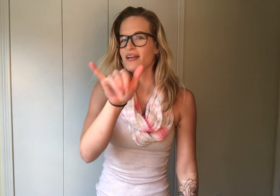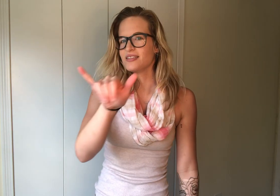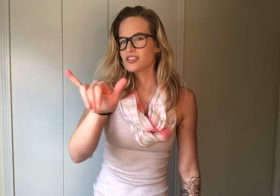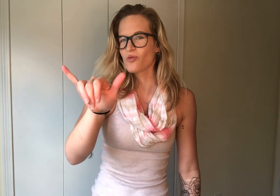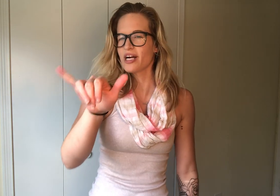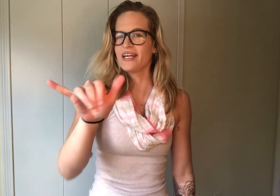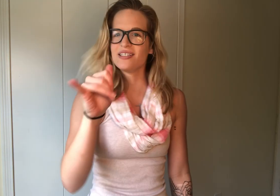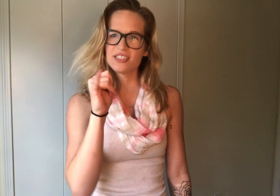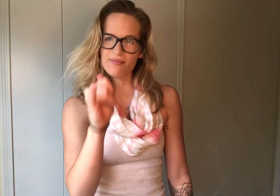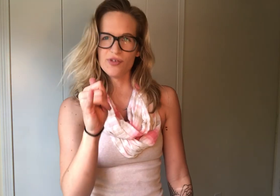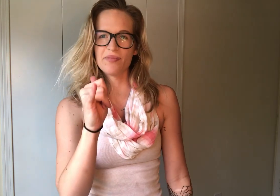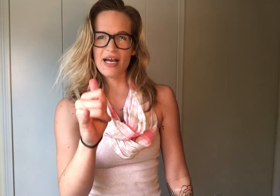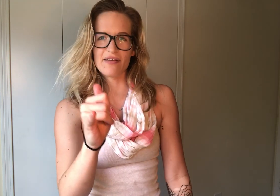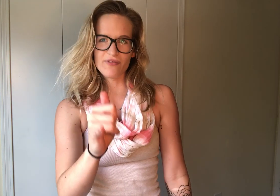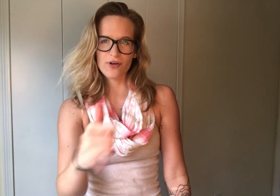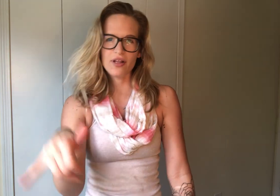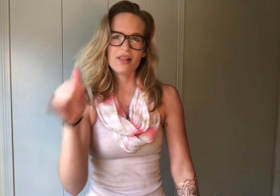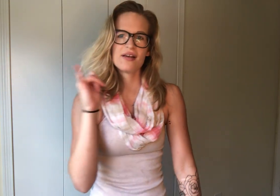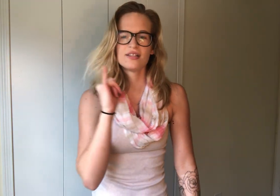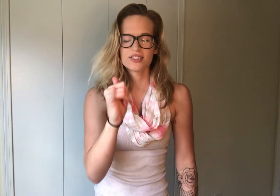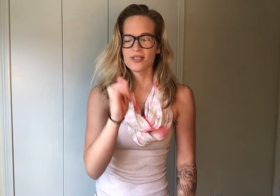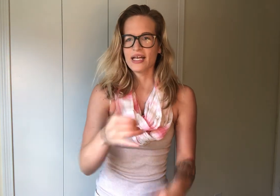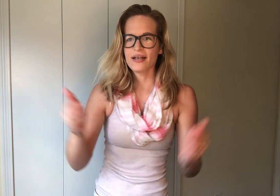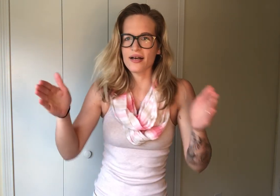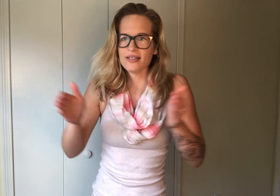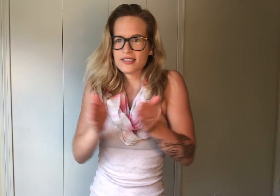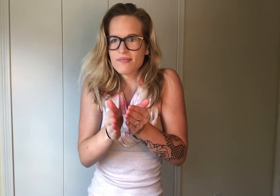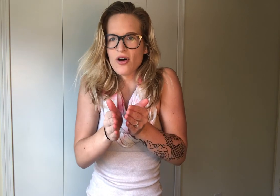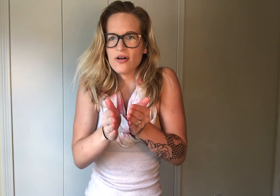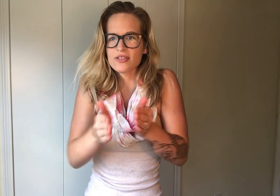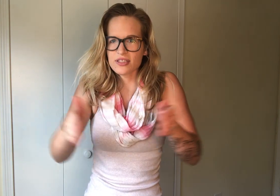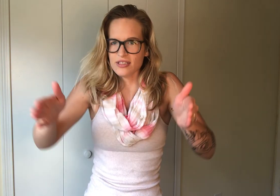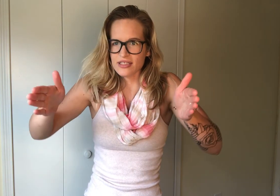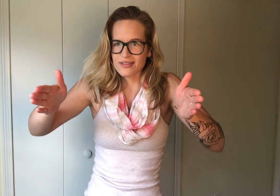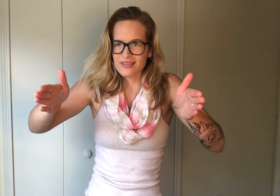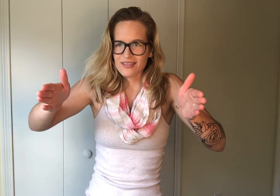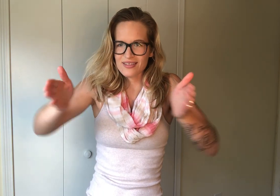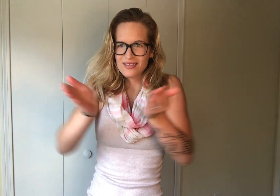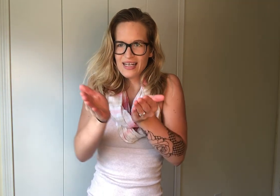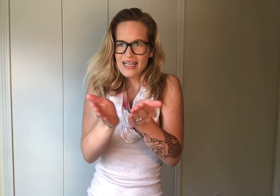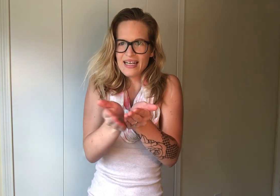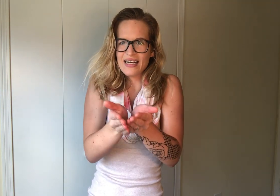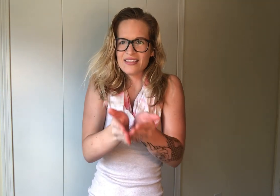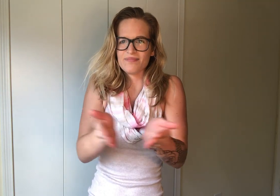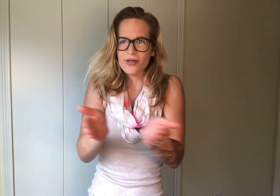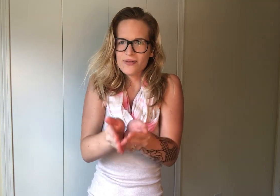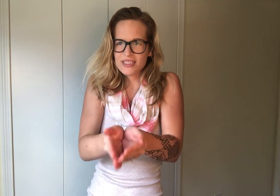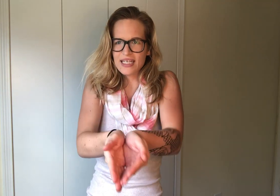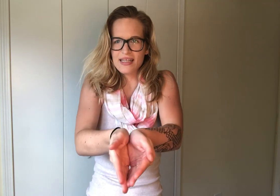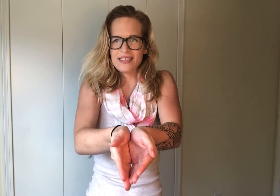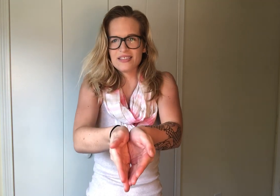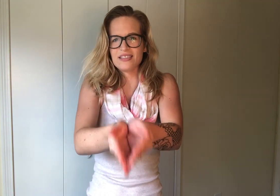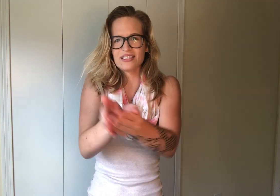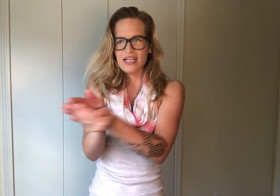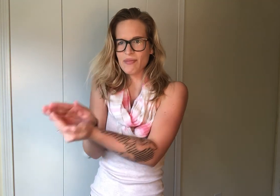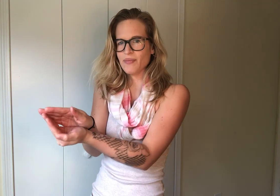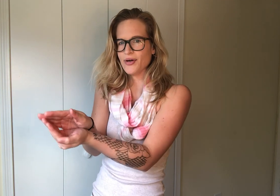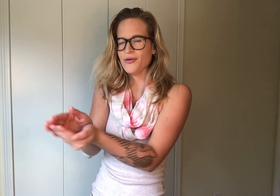It's just a Y handshake, move it back and forth. So like a small, so just, I kind of, boats like this, you just shape a boat.